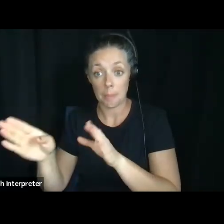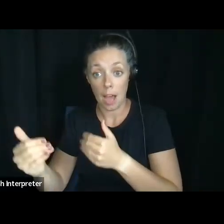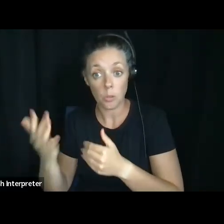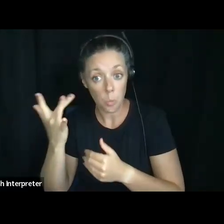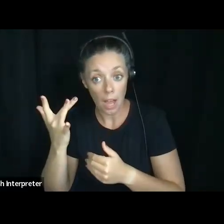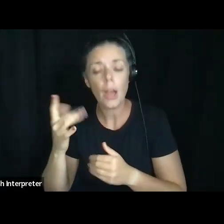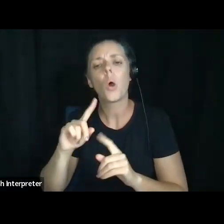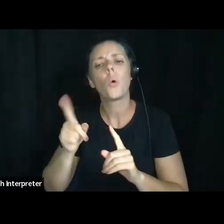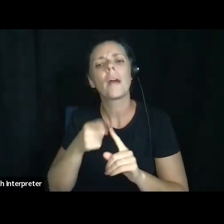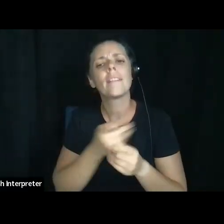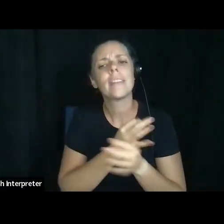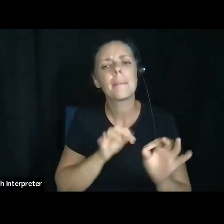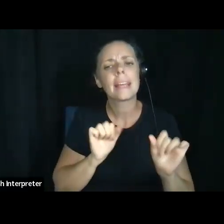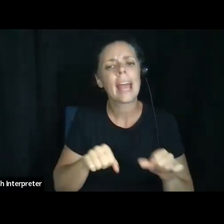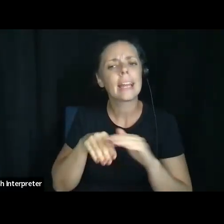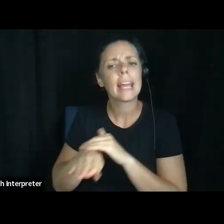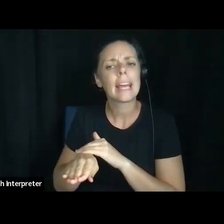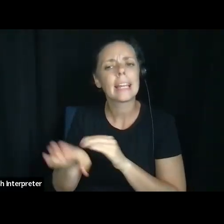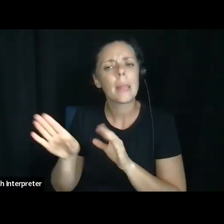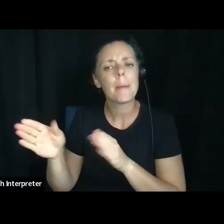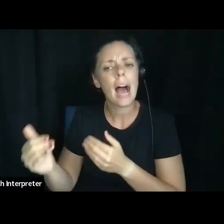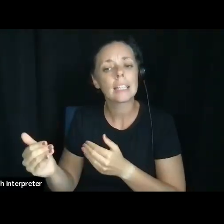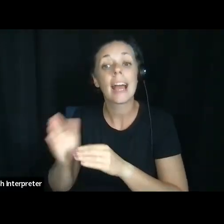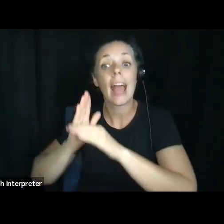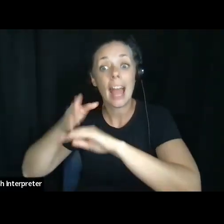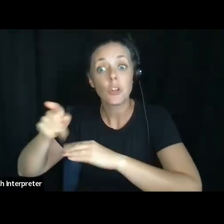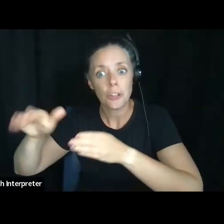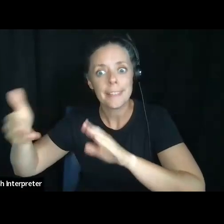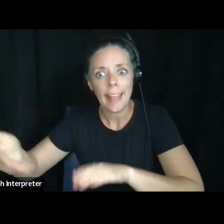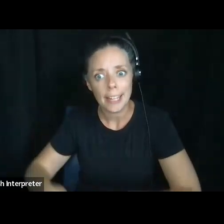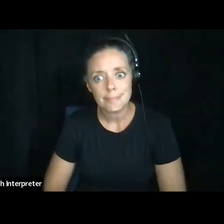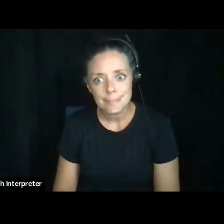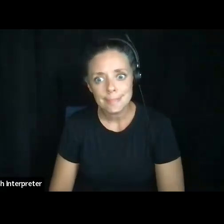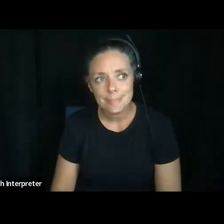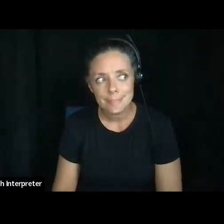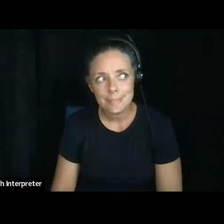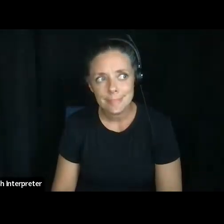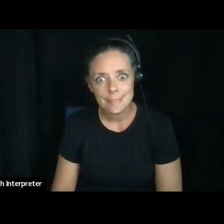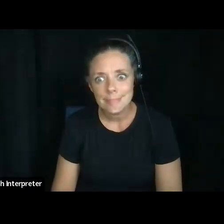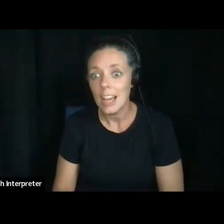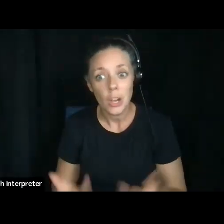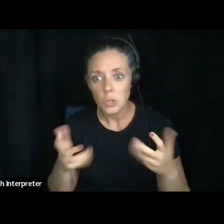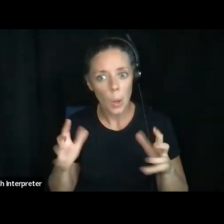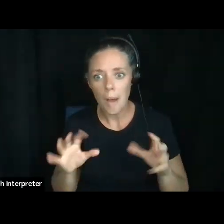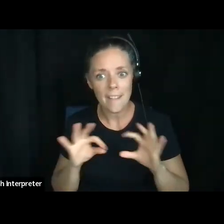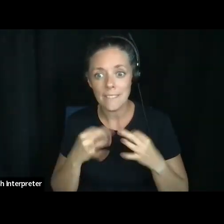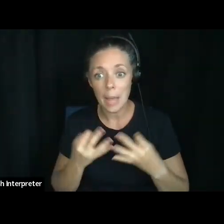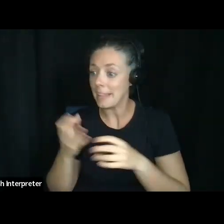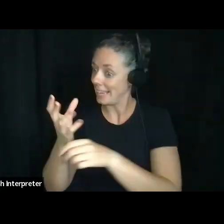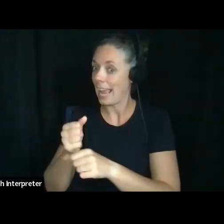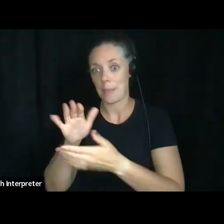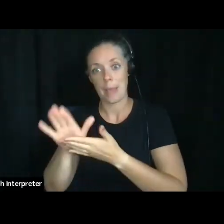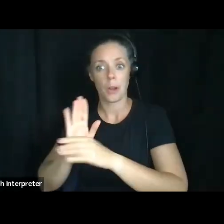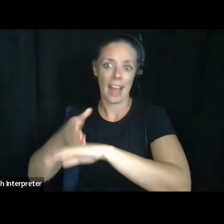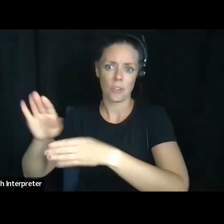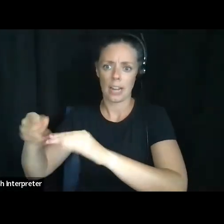after you are dead? So you don't want your family like getting it after your dad and